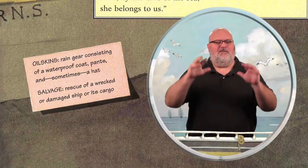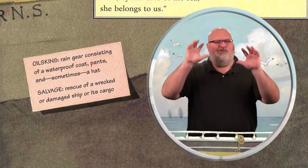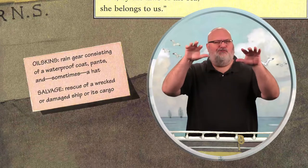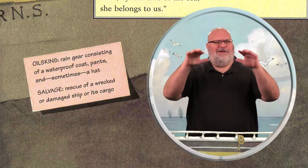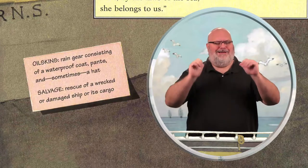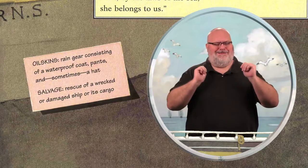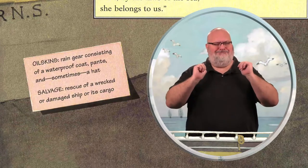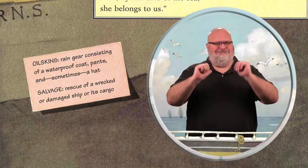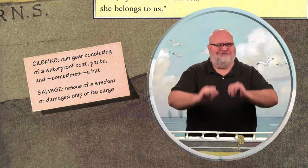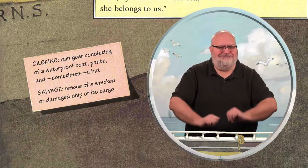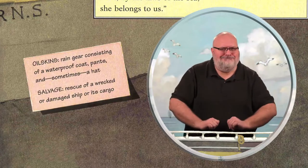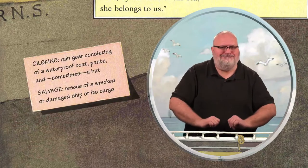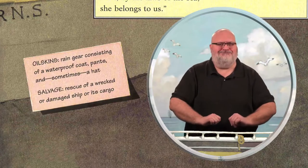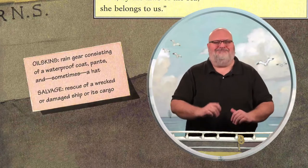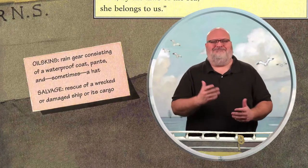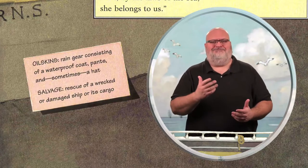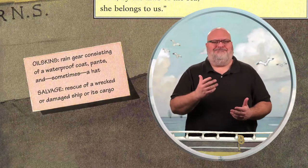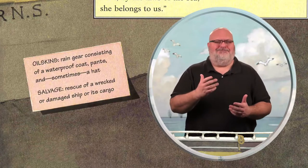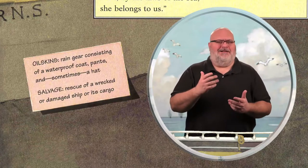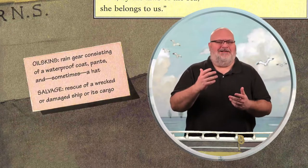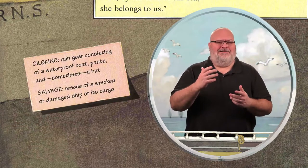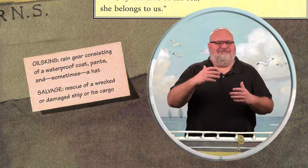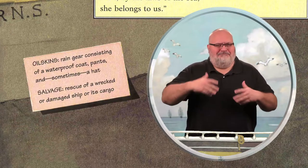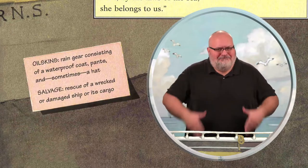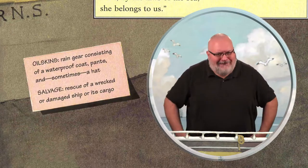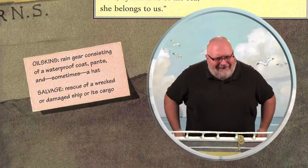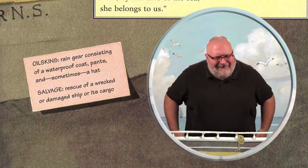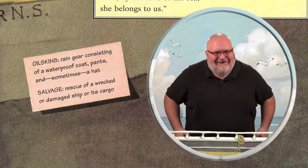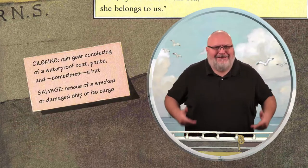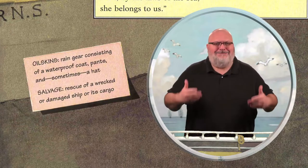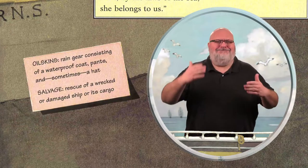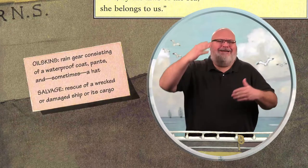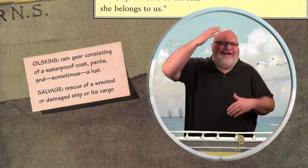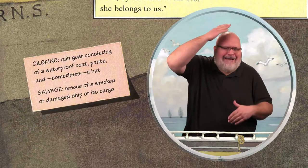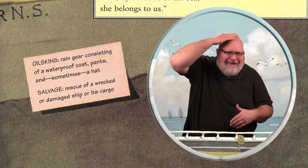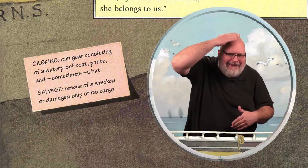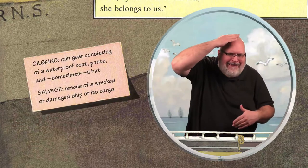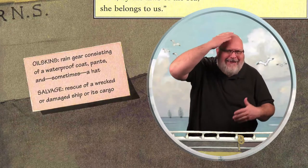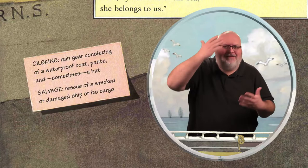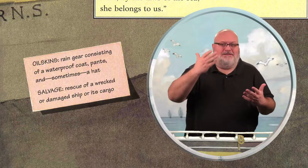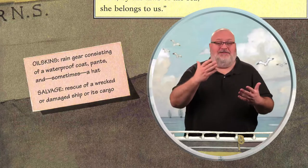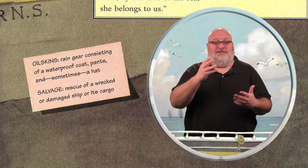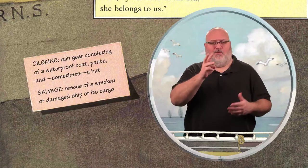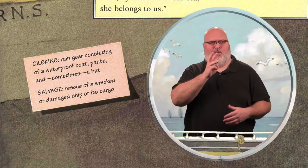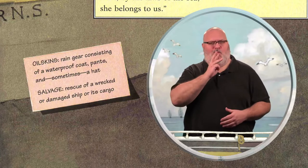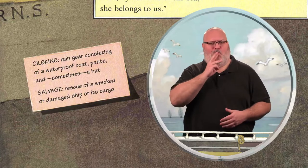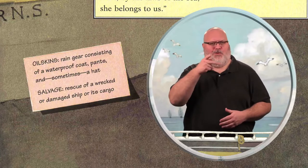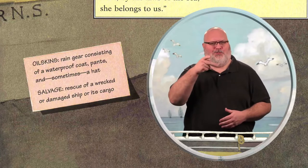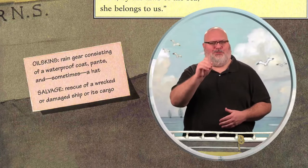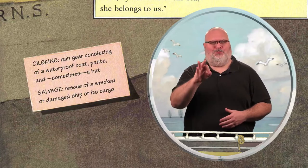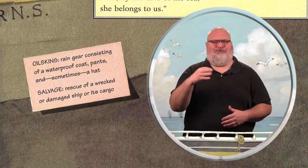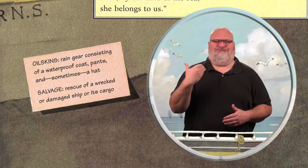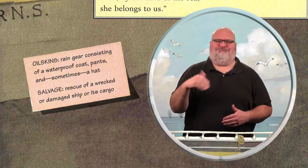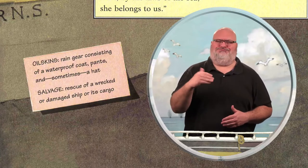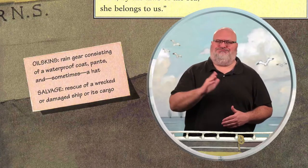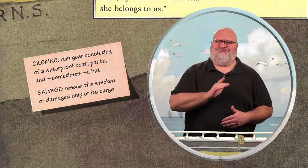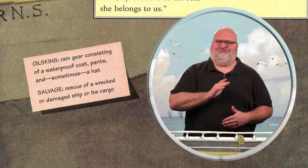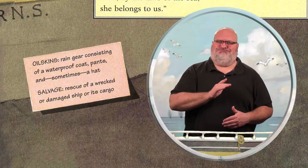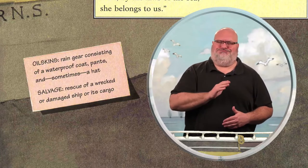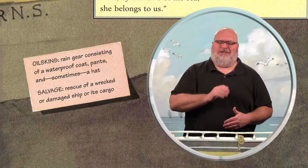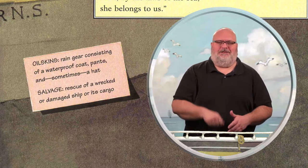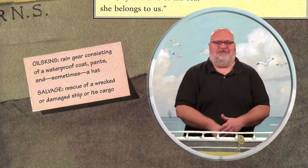Oil Skins. Rain gear consisting a waterproof coat, pants, and sometimes a hat.